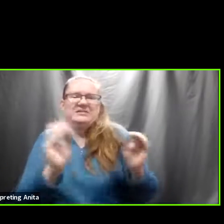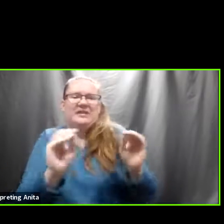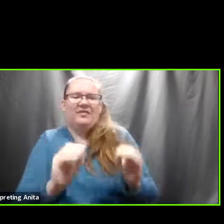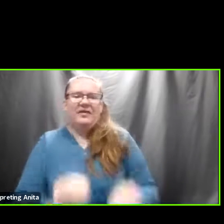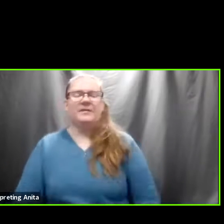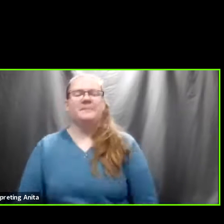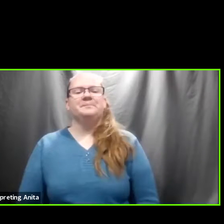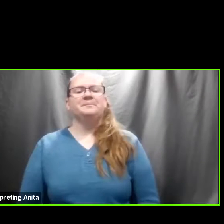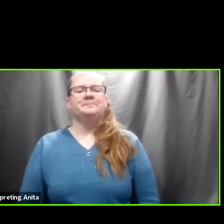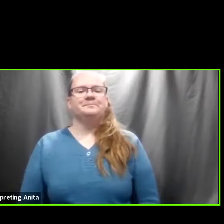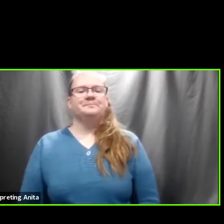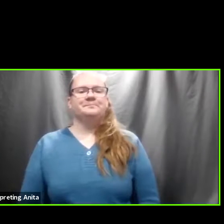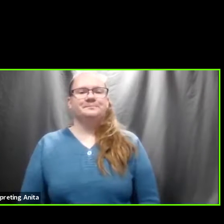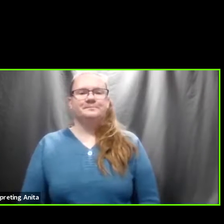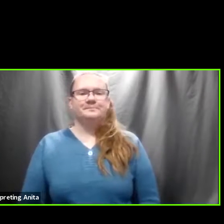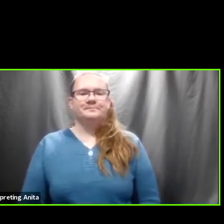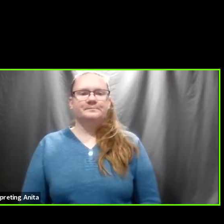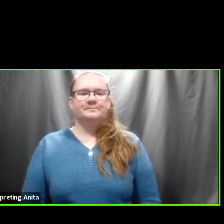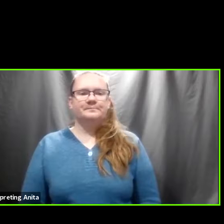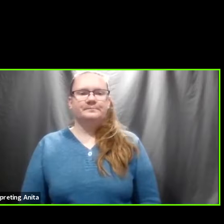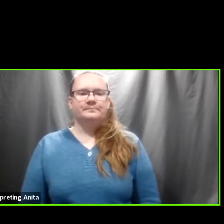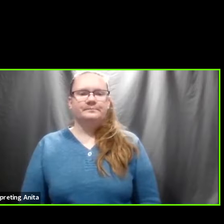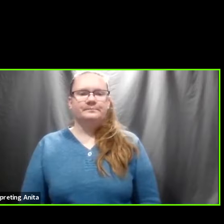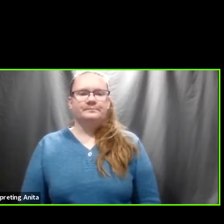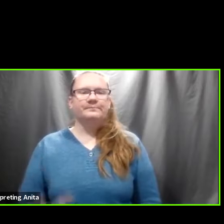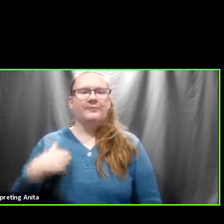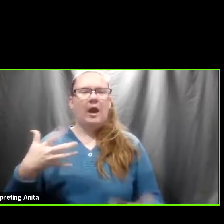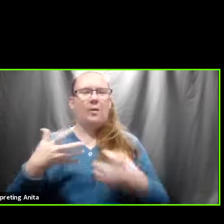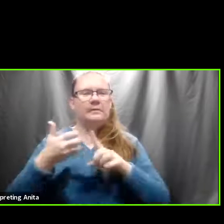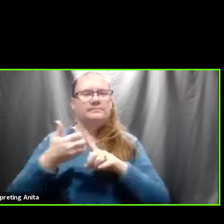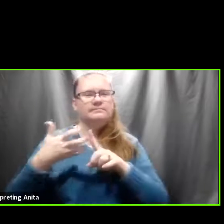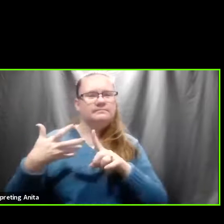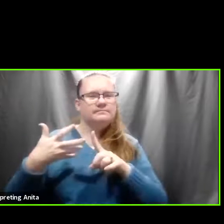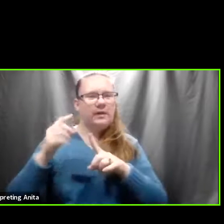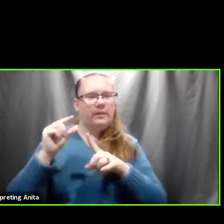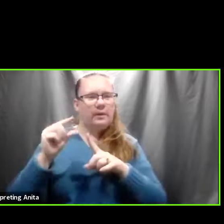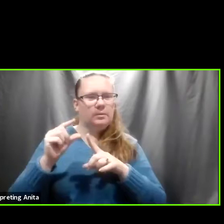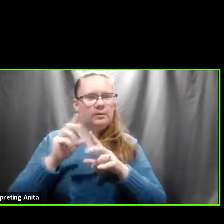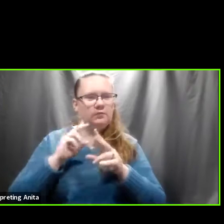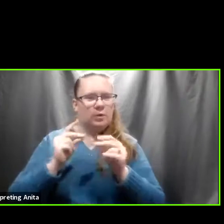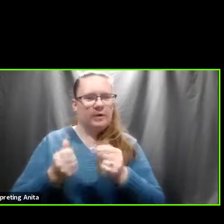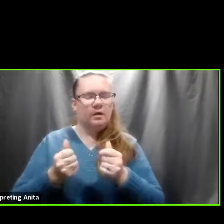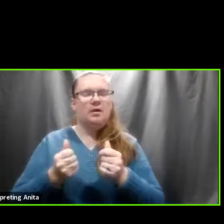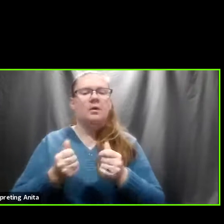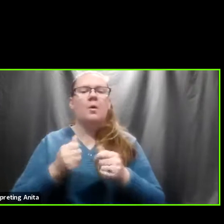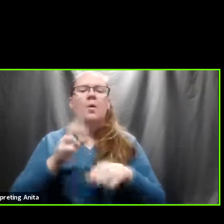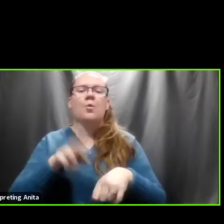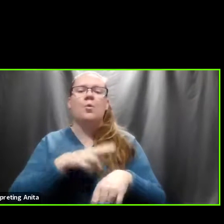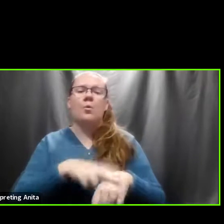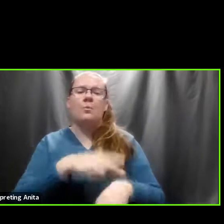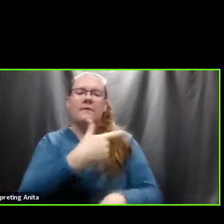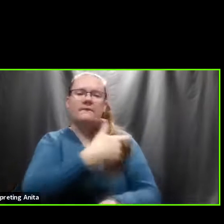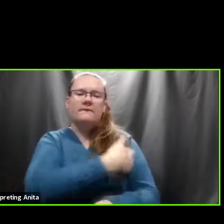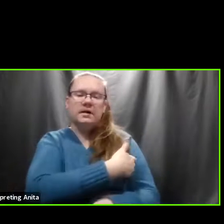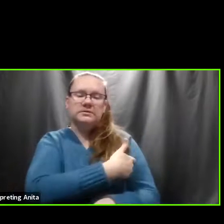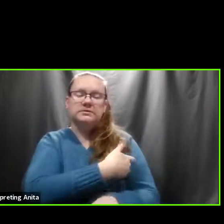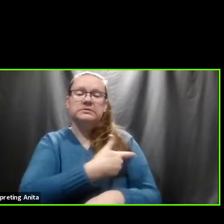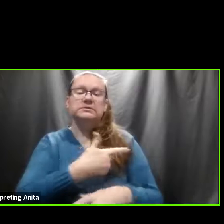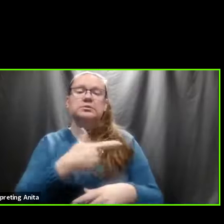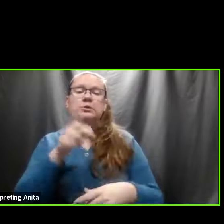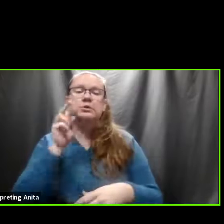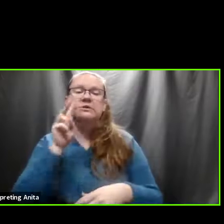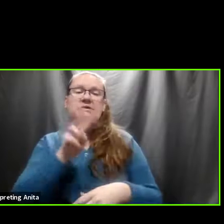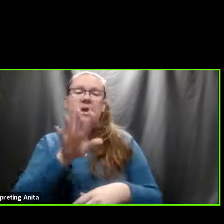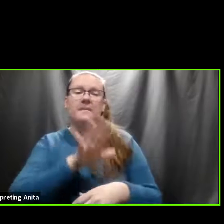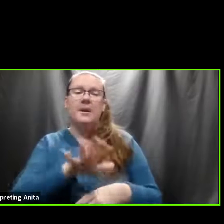real quick. I think this goes, this goes pretty well to your question. A typical vaccine in those trials, you're looking probably about